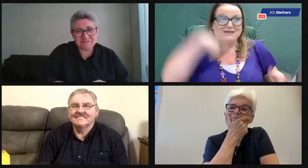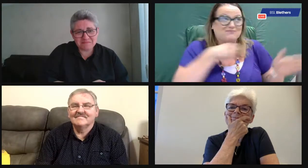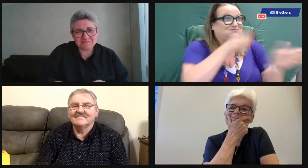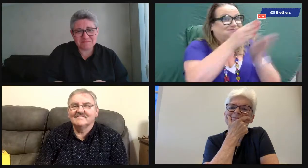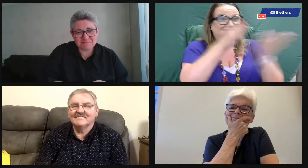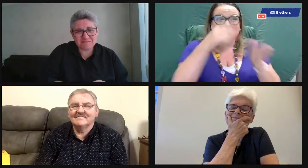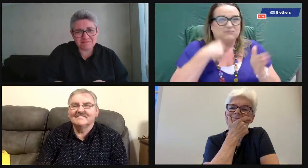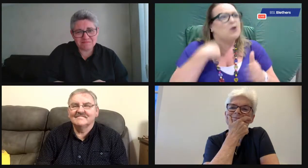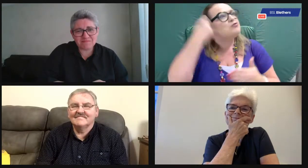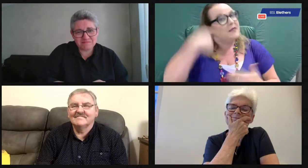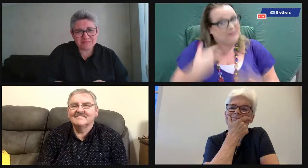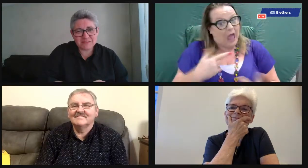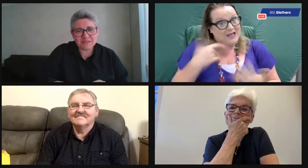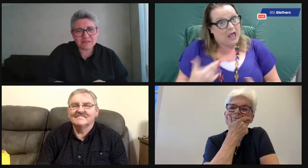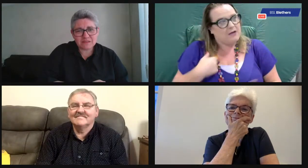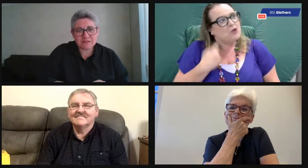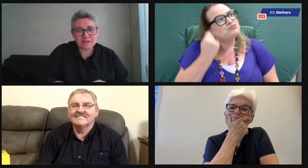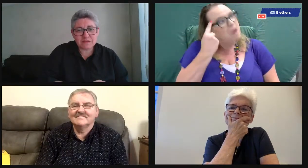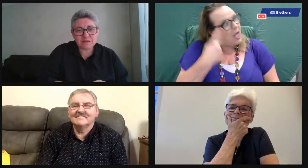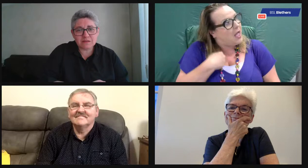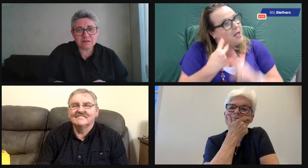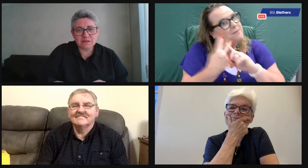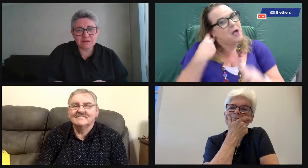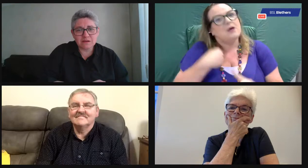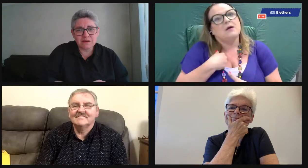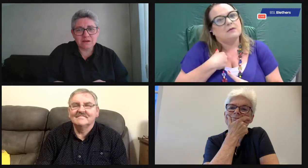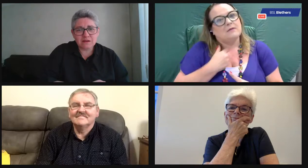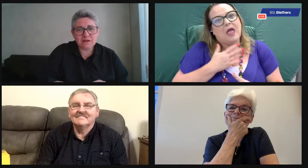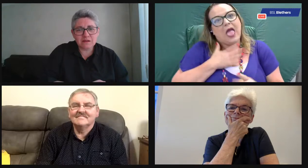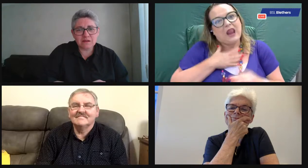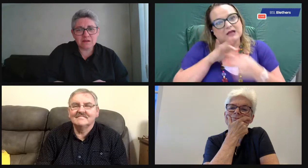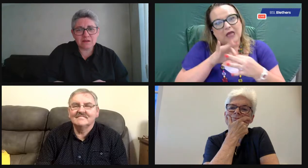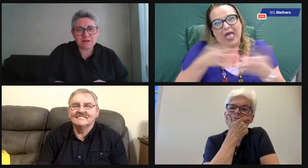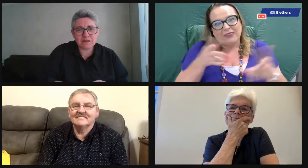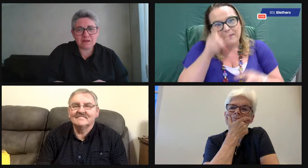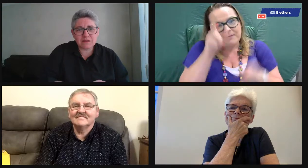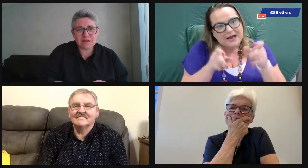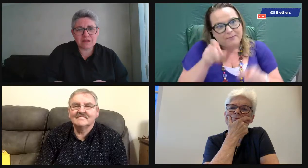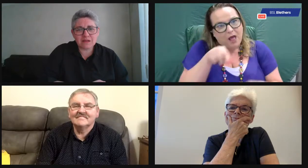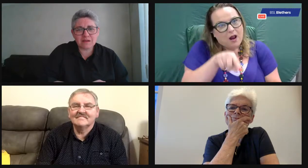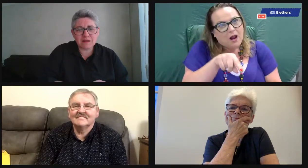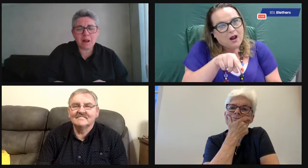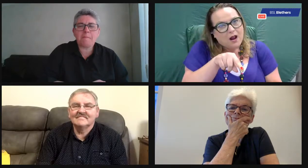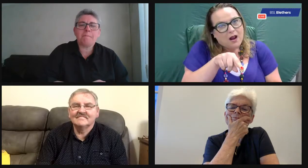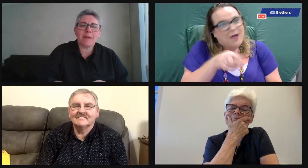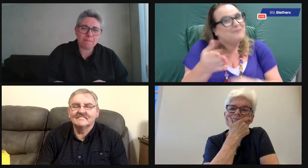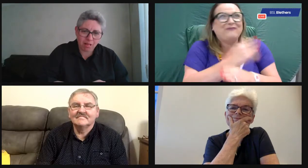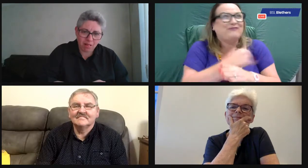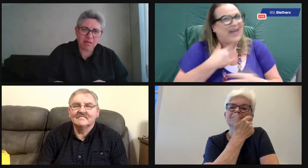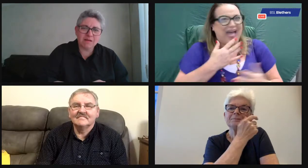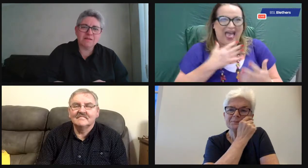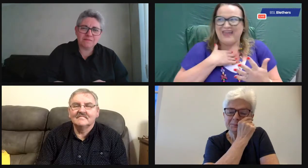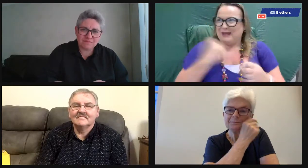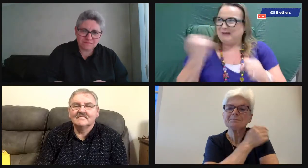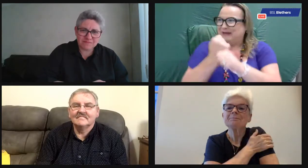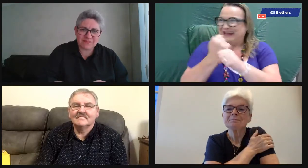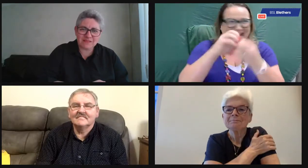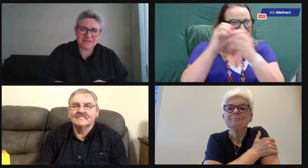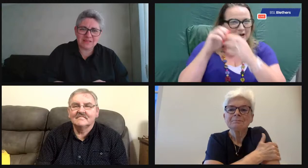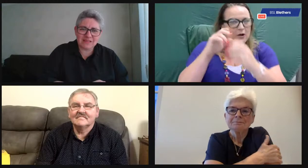from being young and to as old as I am now. I loved all of them. But what I realised is I liked working with